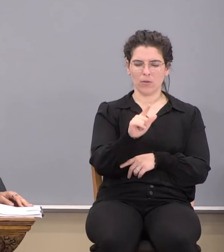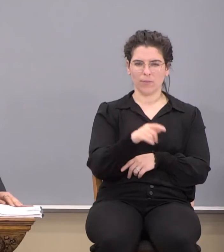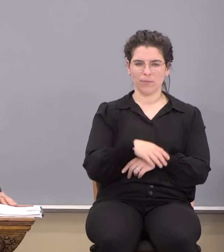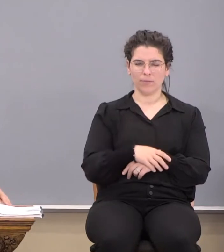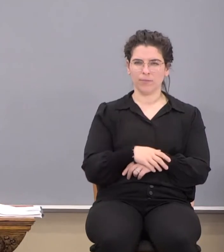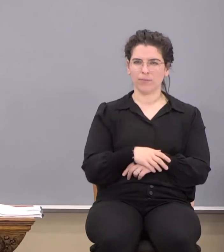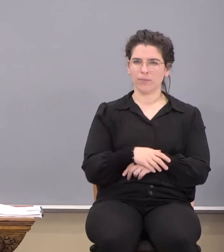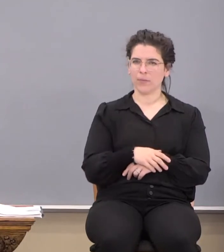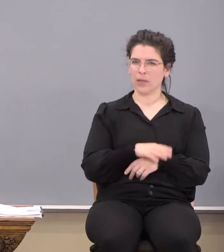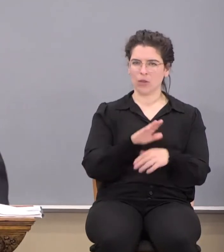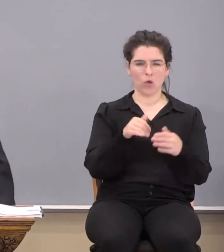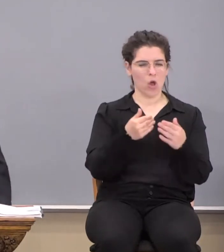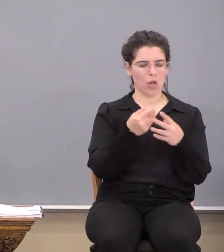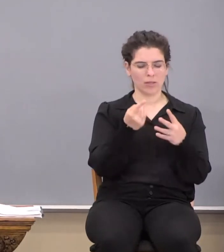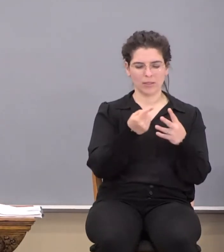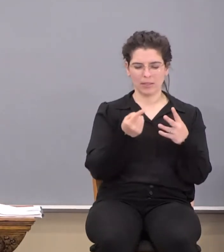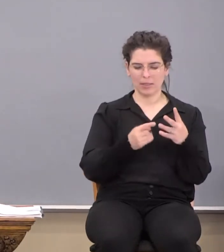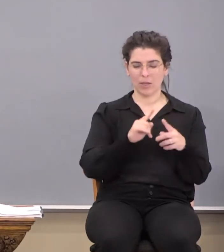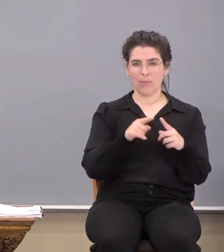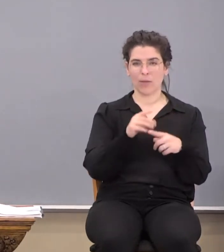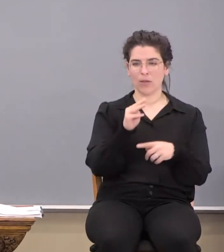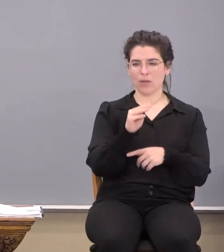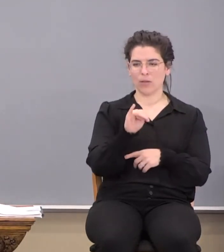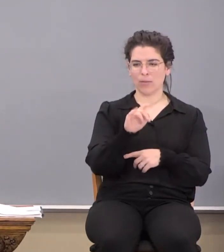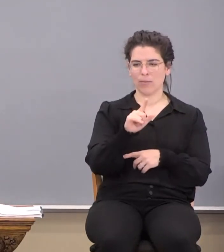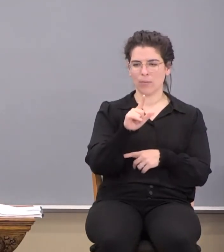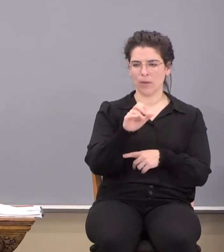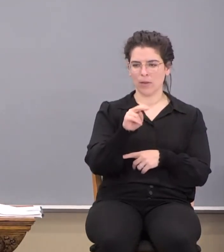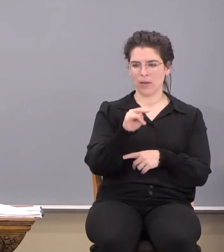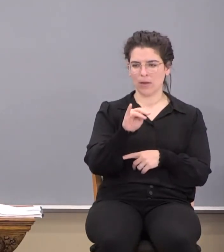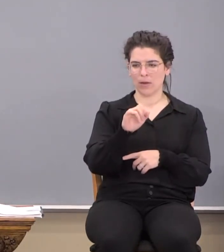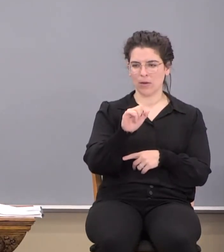And they're all details about the millennial reign of Jesus Christ.